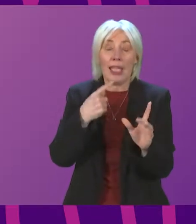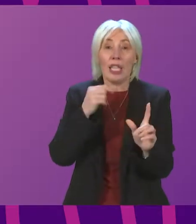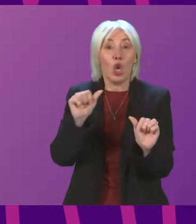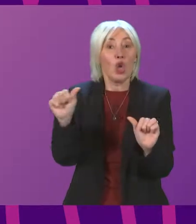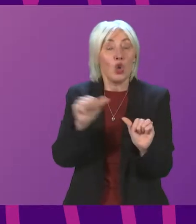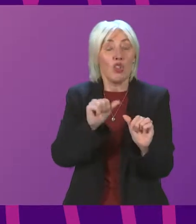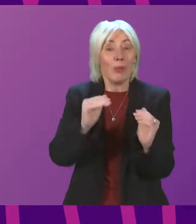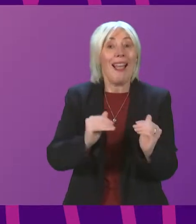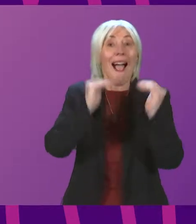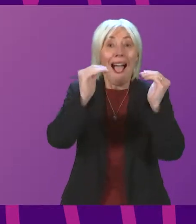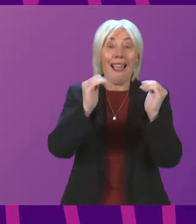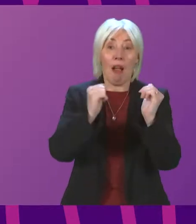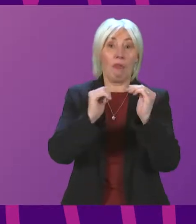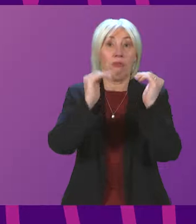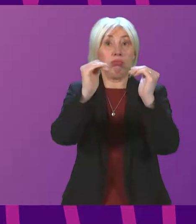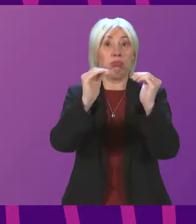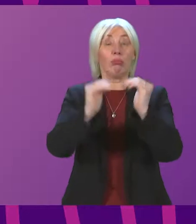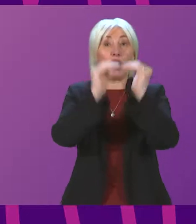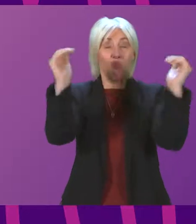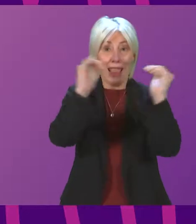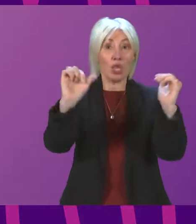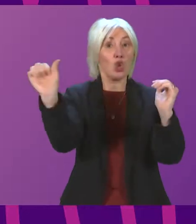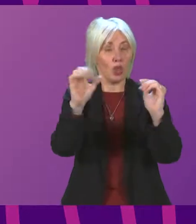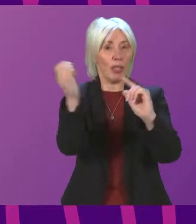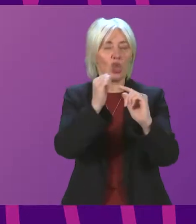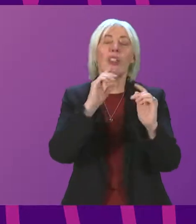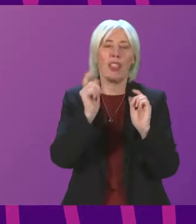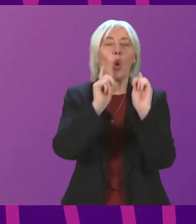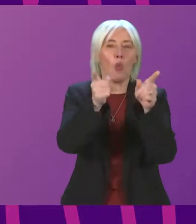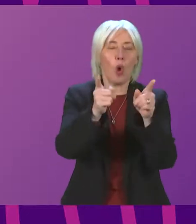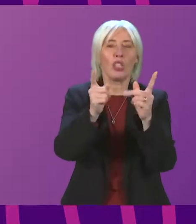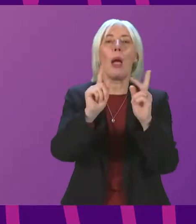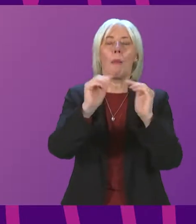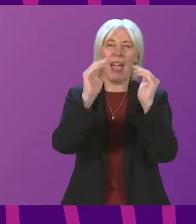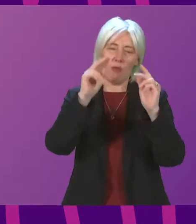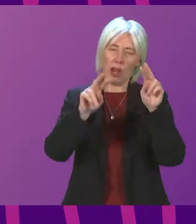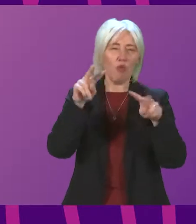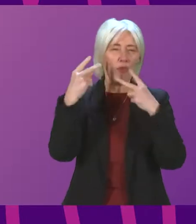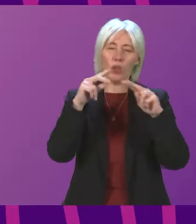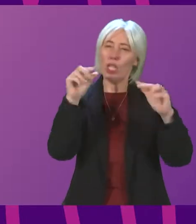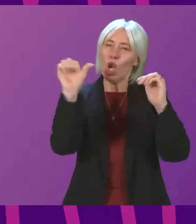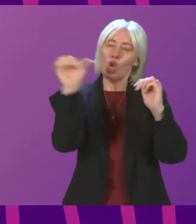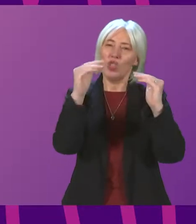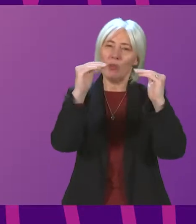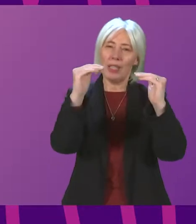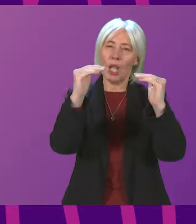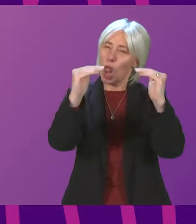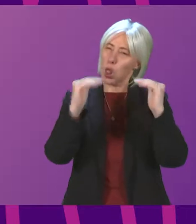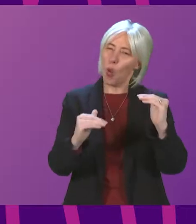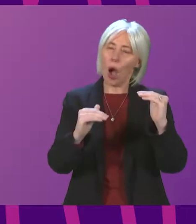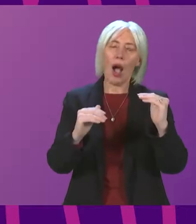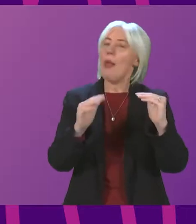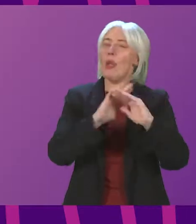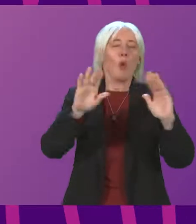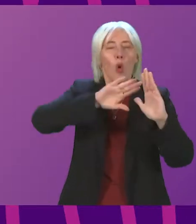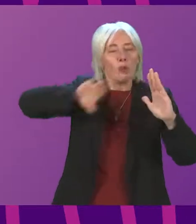then this will be awarded. If the review of evidence results in a lower grade than achieved in the exam, then the exam grade will stand.